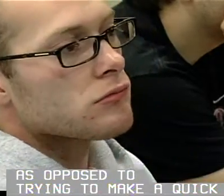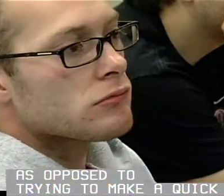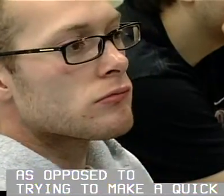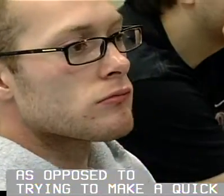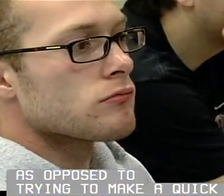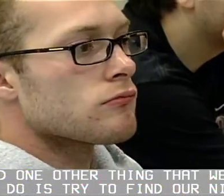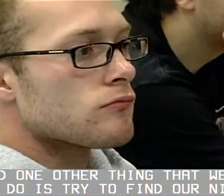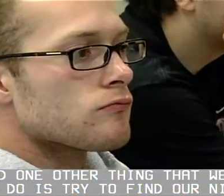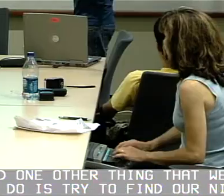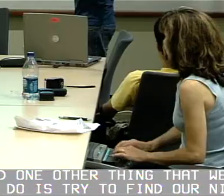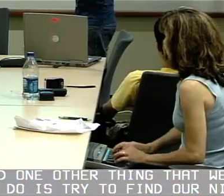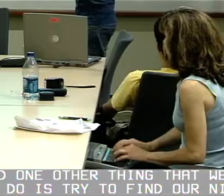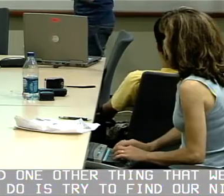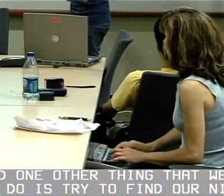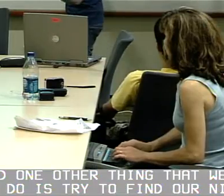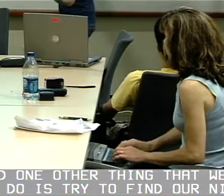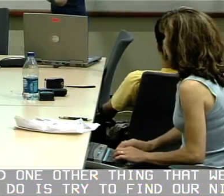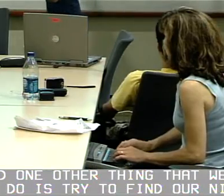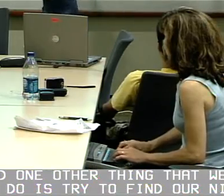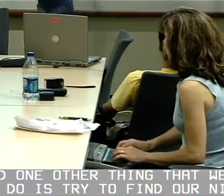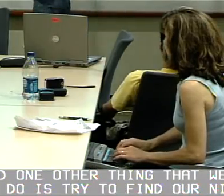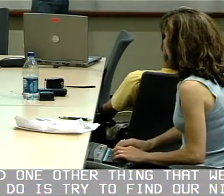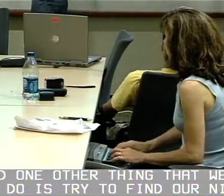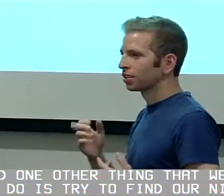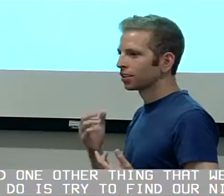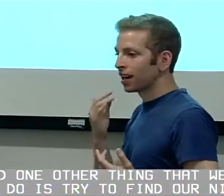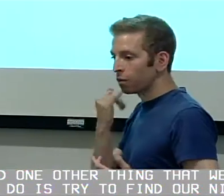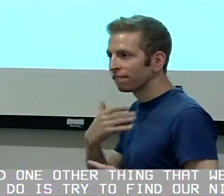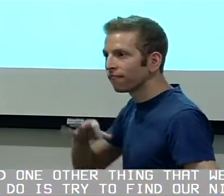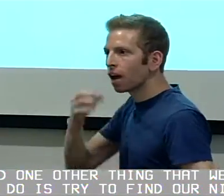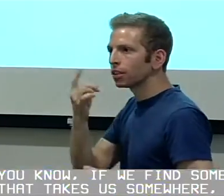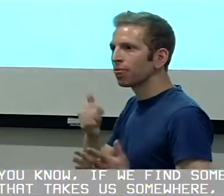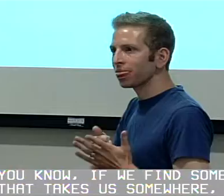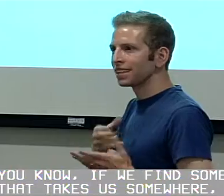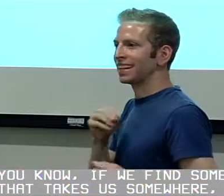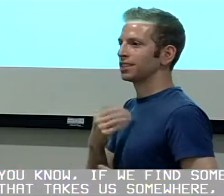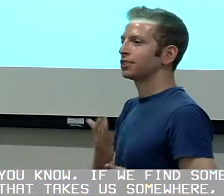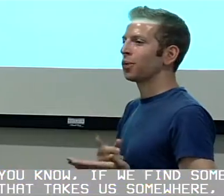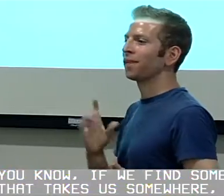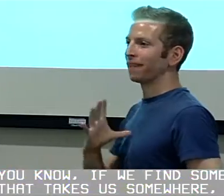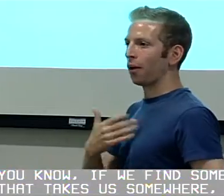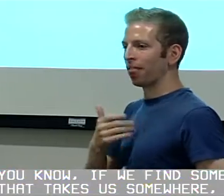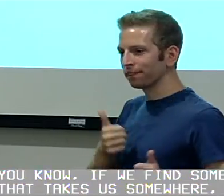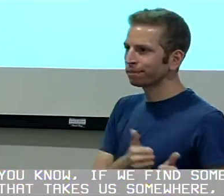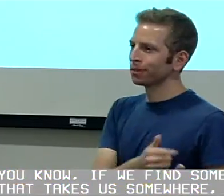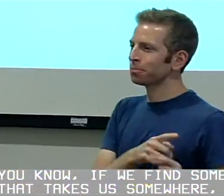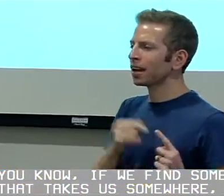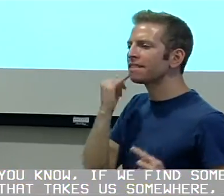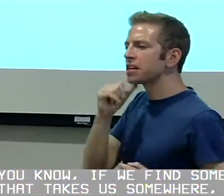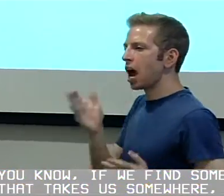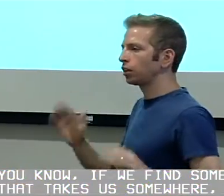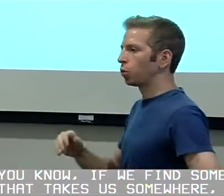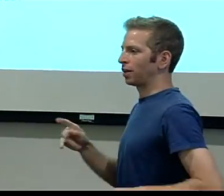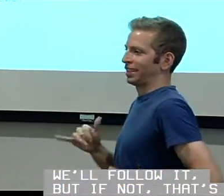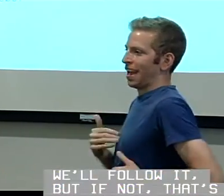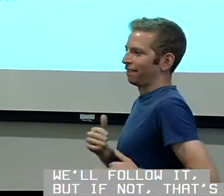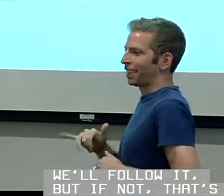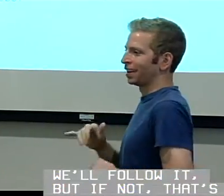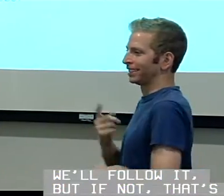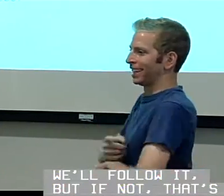And one other thing that we try to do is try to find our niche. You know, if we find something that takes us somewhere, follow it. But if not, that's